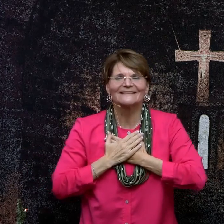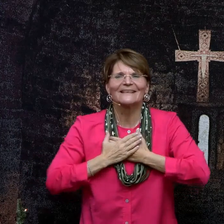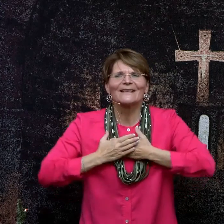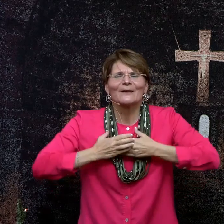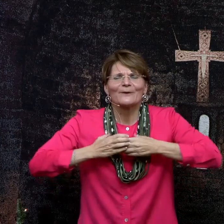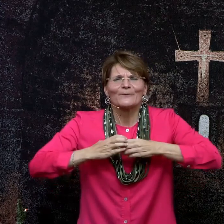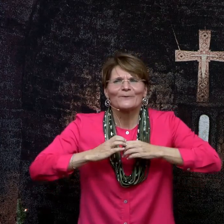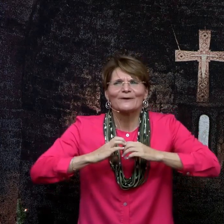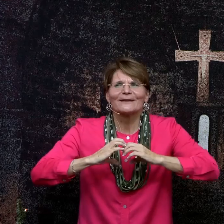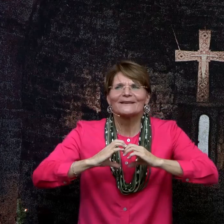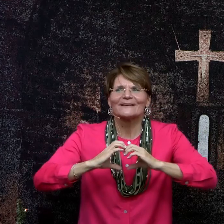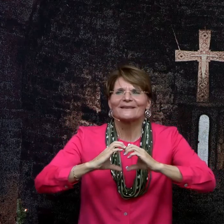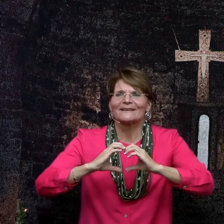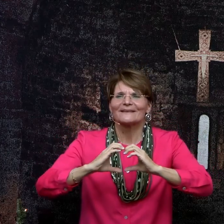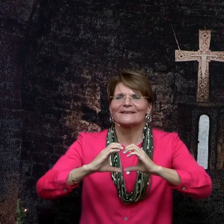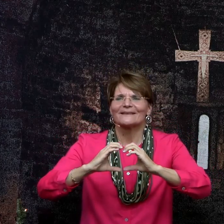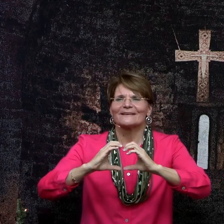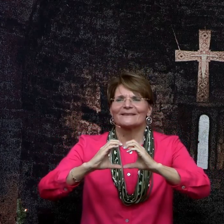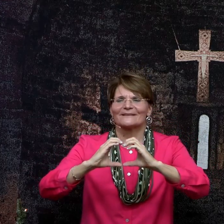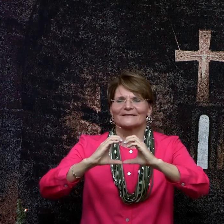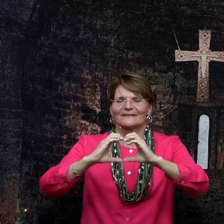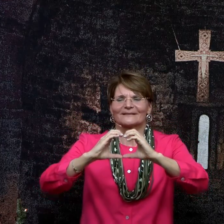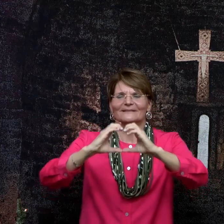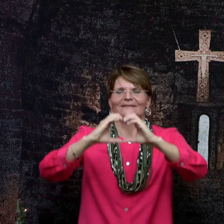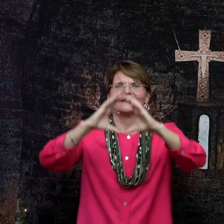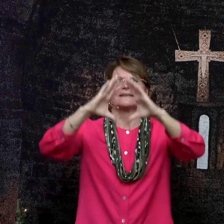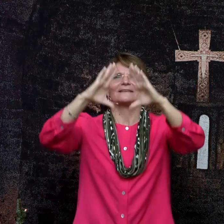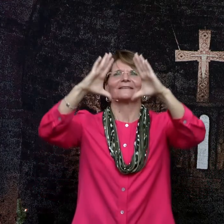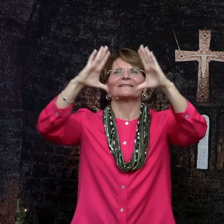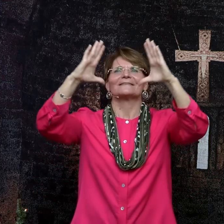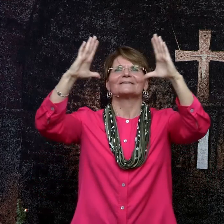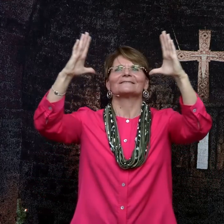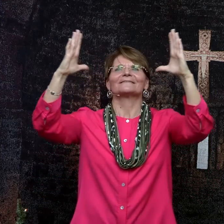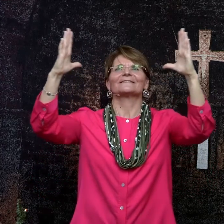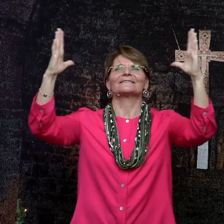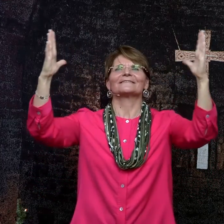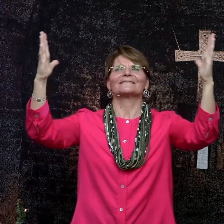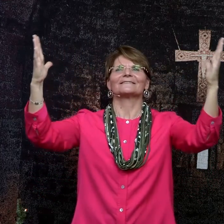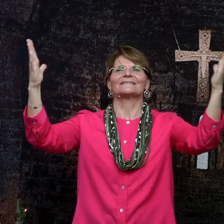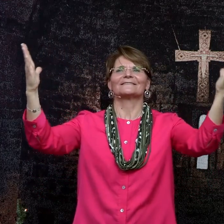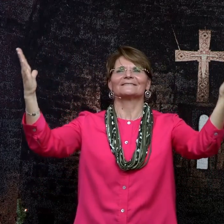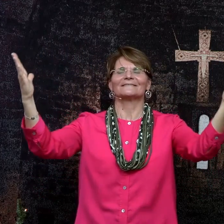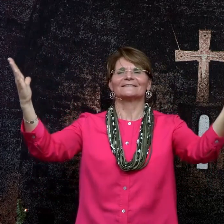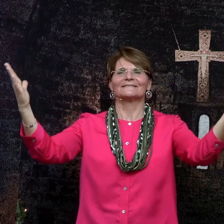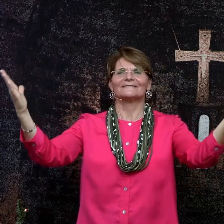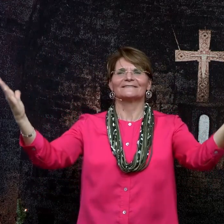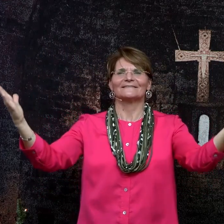Where the love like leaves